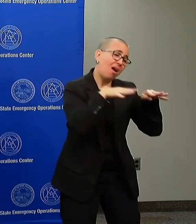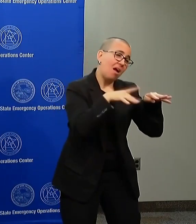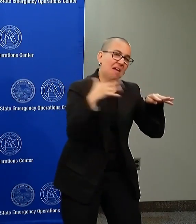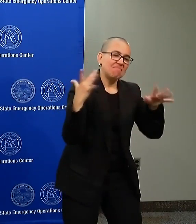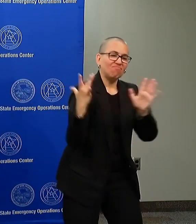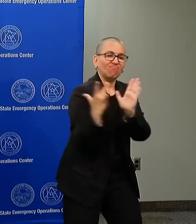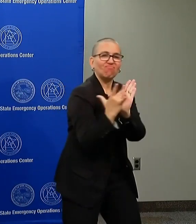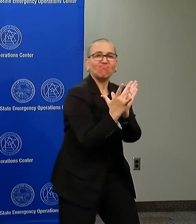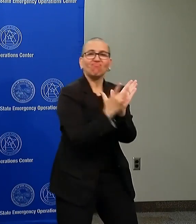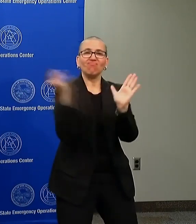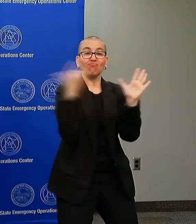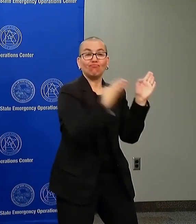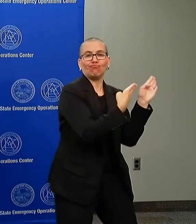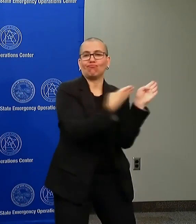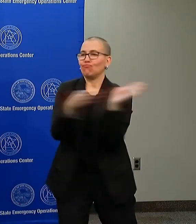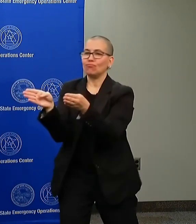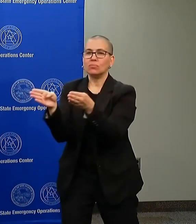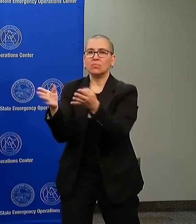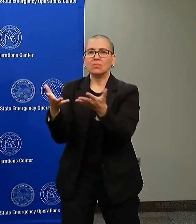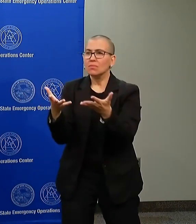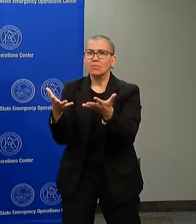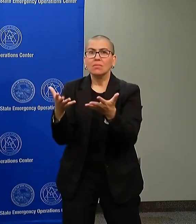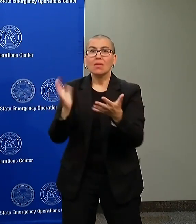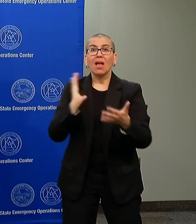so many of our community members feel.